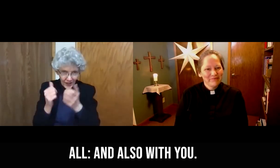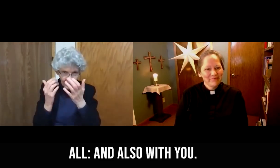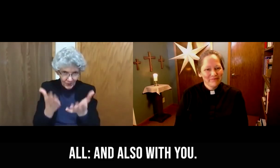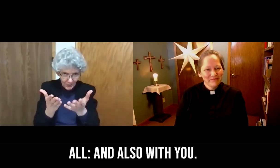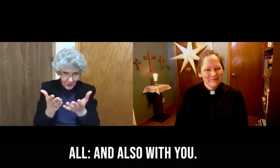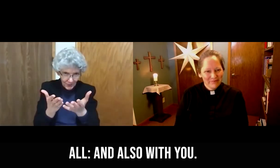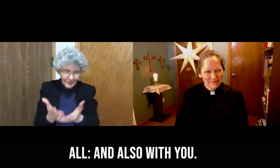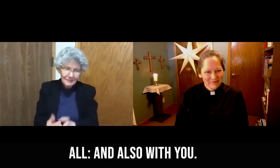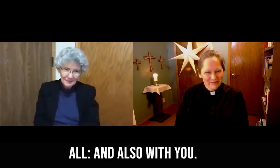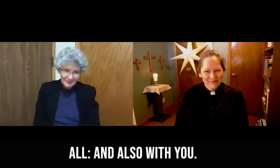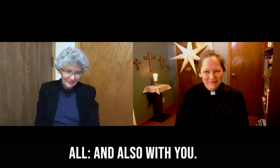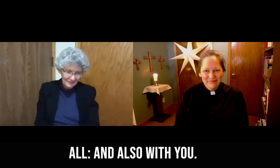Deacon Dorothy and also with you.